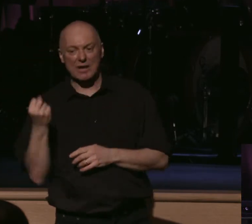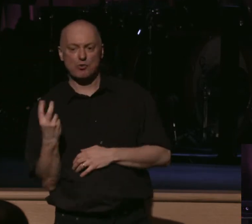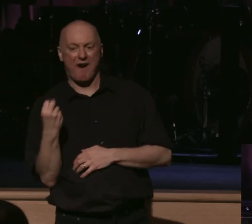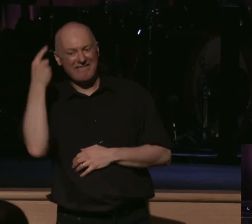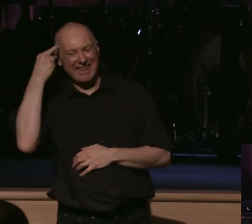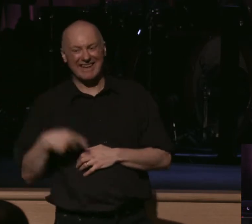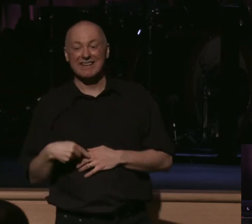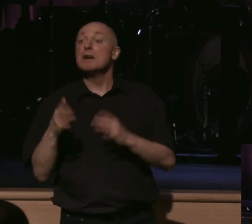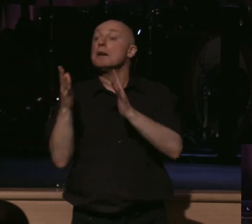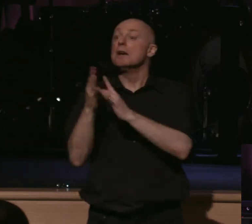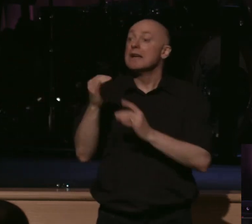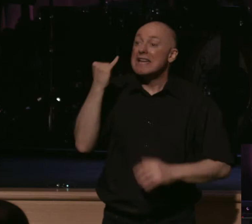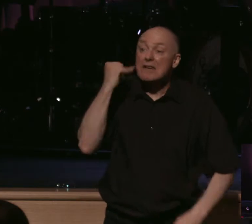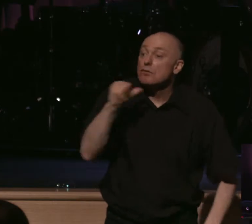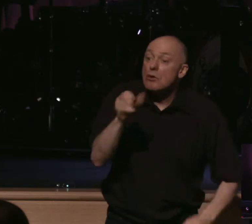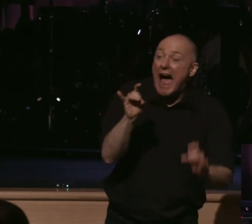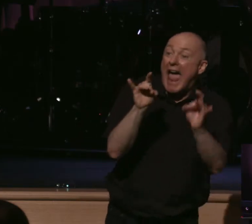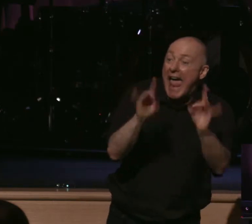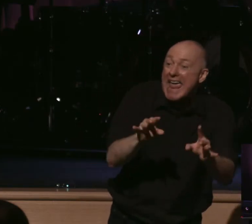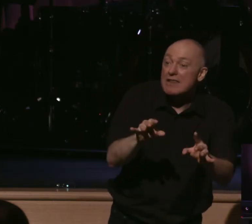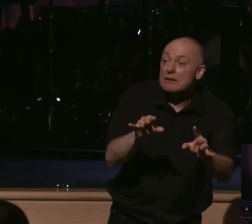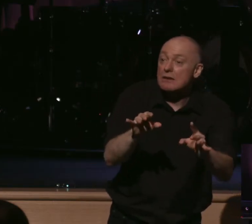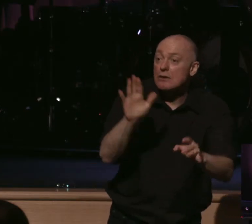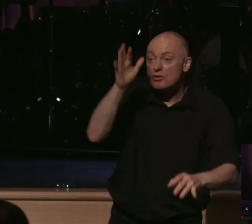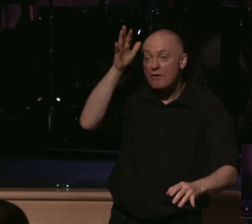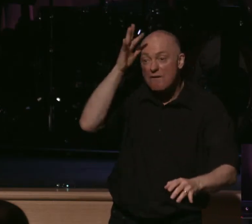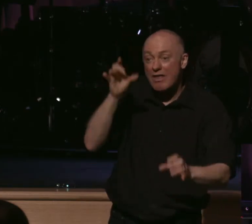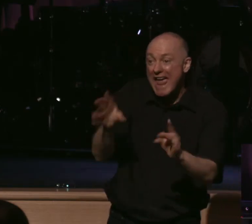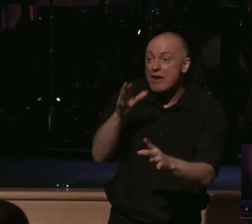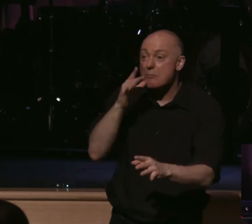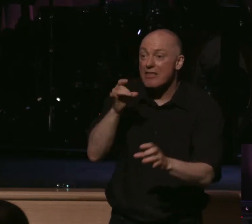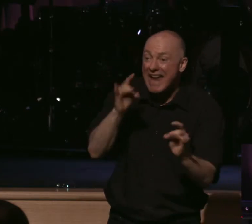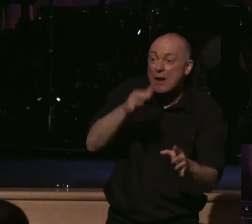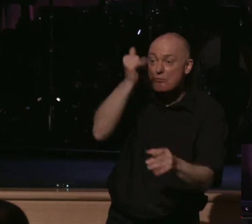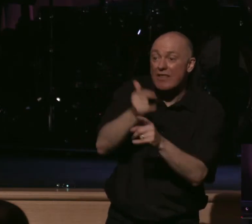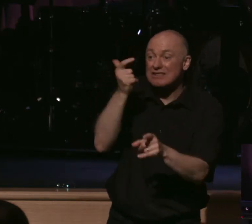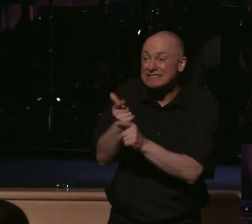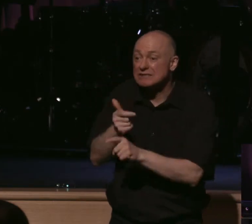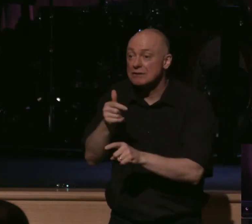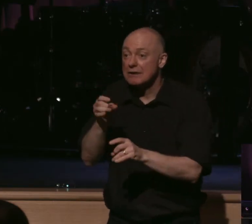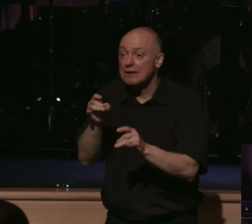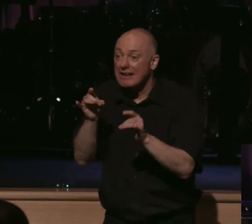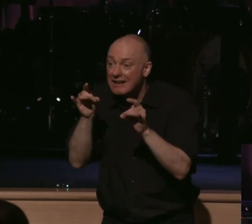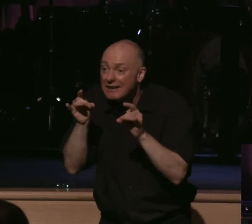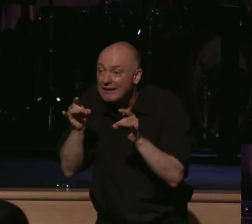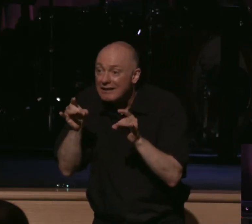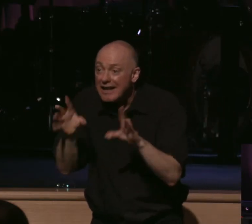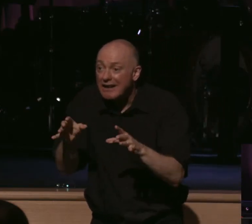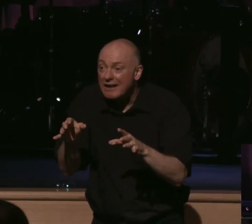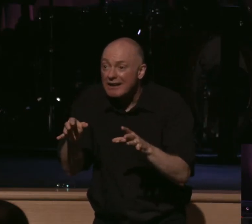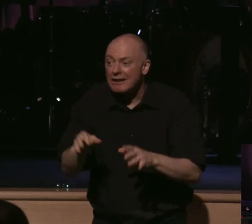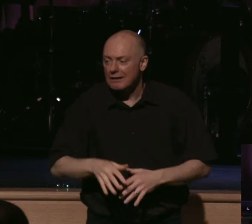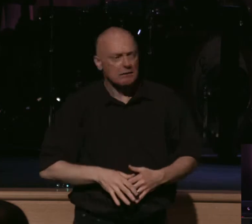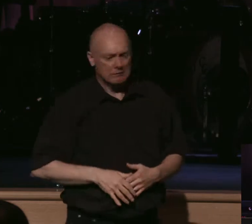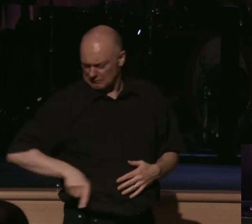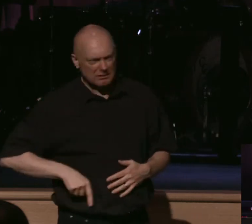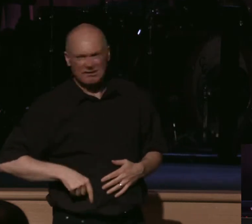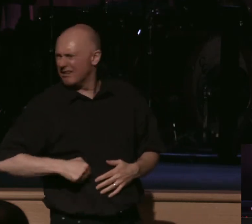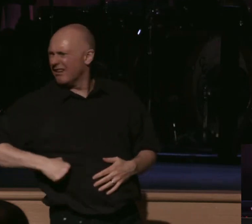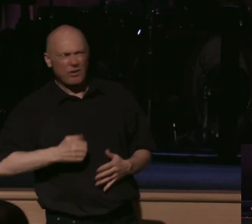Jesus says, verse, if anyone does not hate his own father and mother, brothers and sisters, children, yes, even, you're like, Peter, did he just say what I think he said?